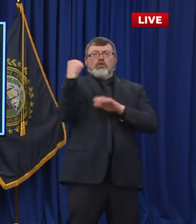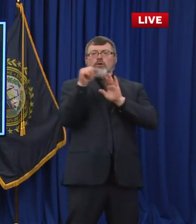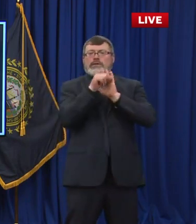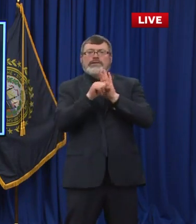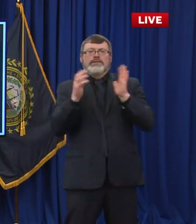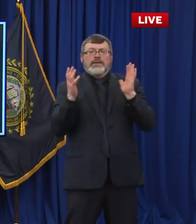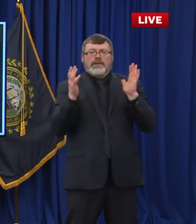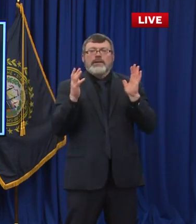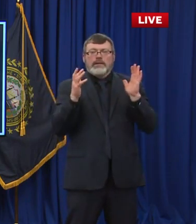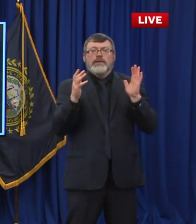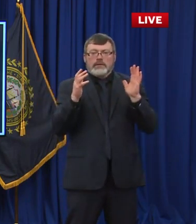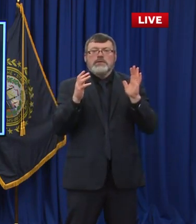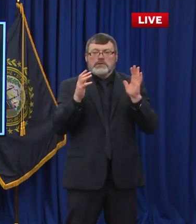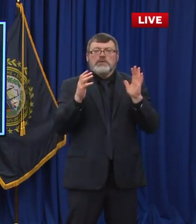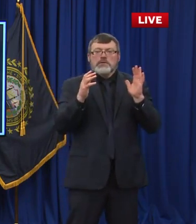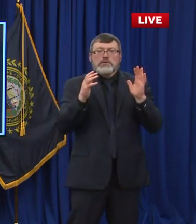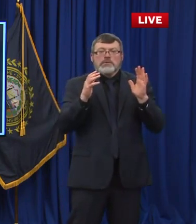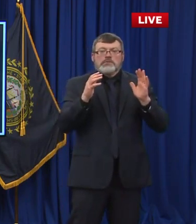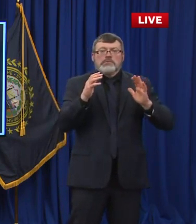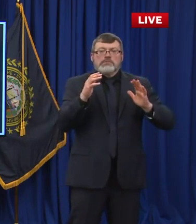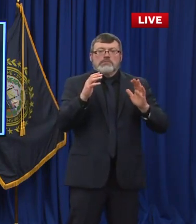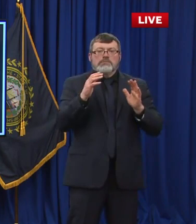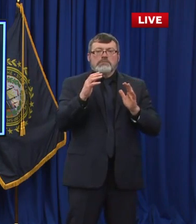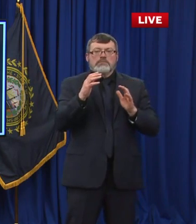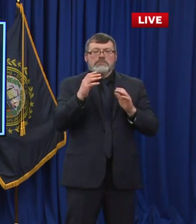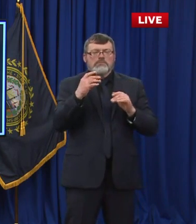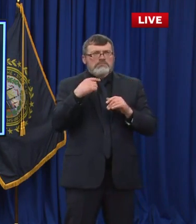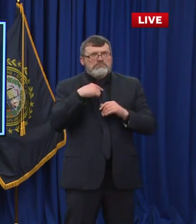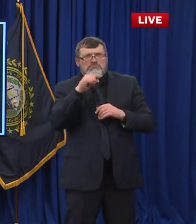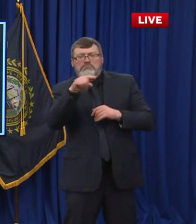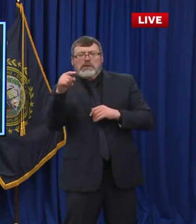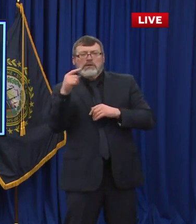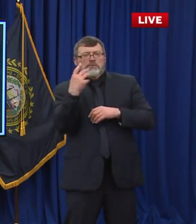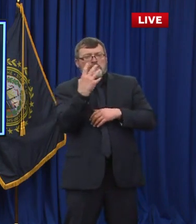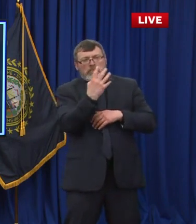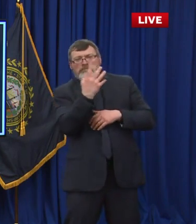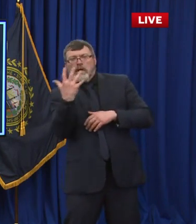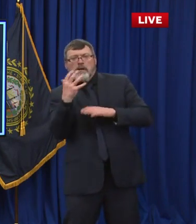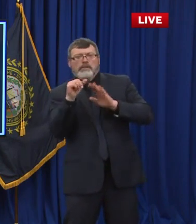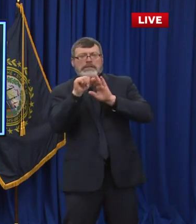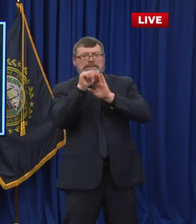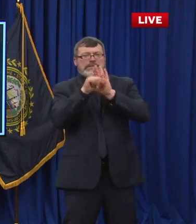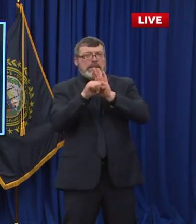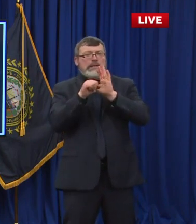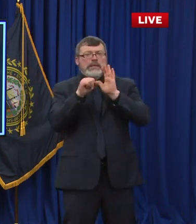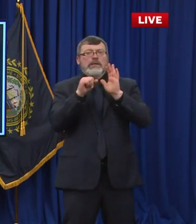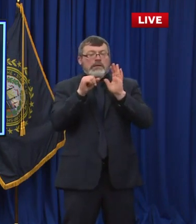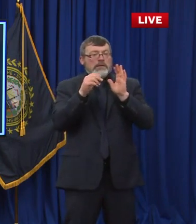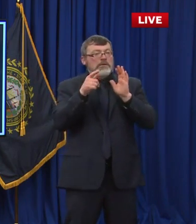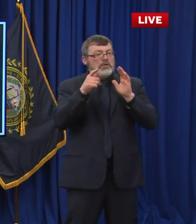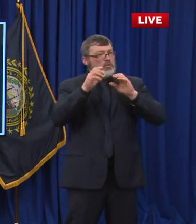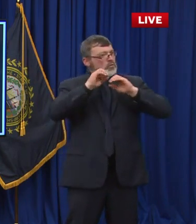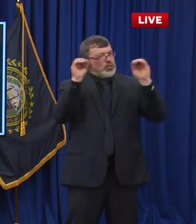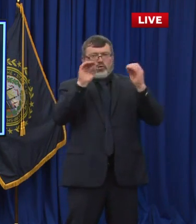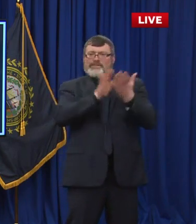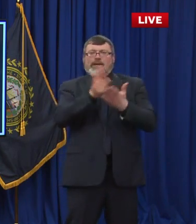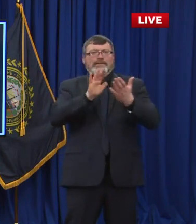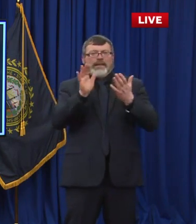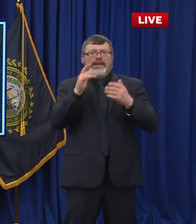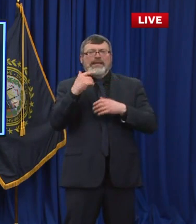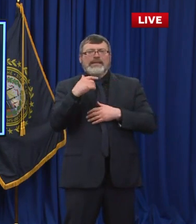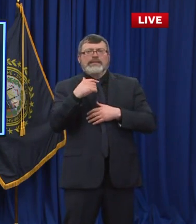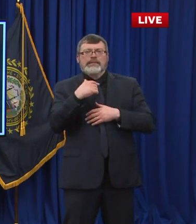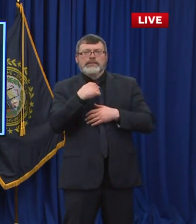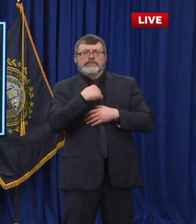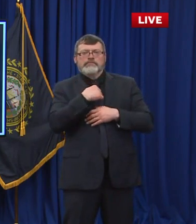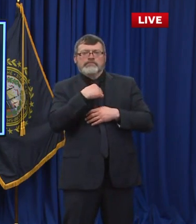dozen school schools and school districts that have not opened yet. It's very, very few here in New Hampshire. And so we're just asking them to look at those models and and pick